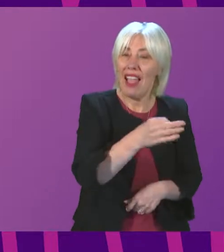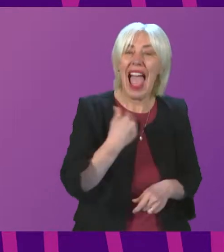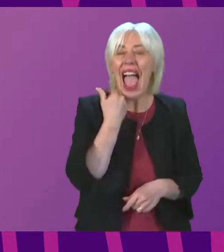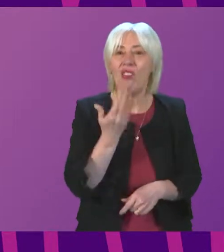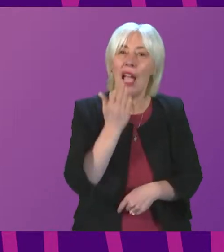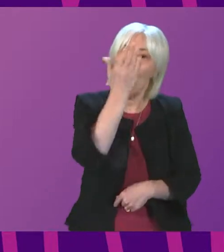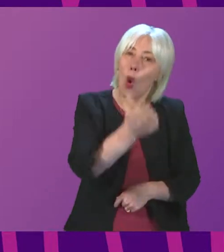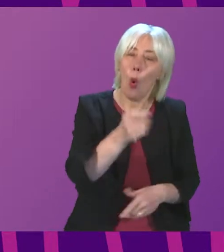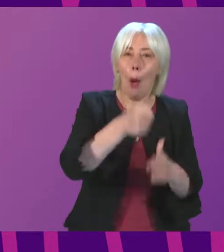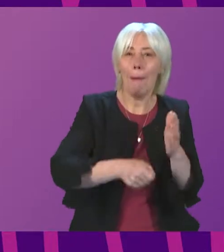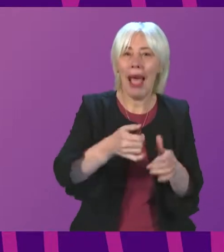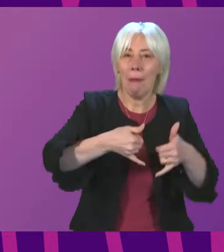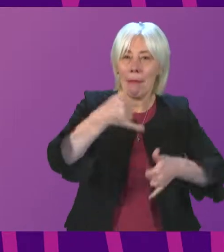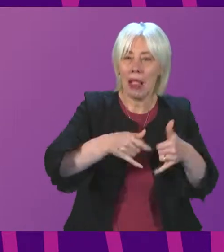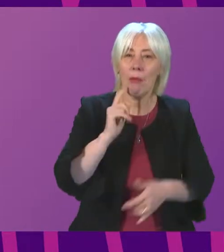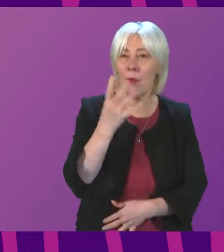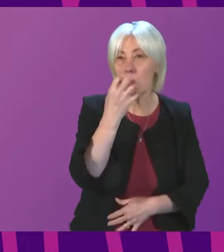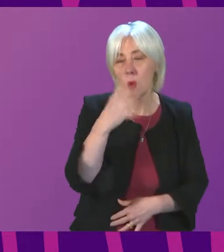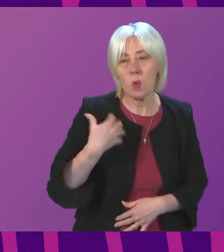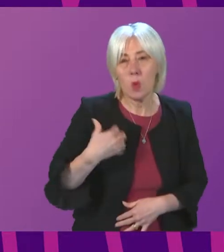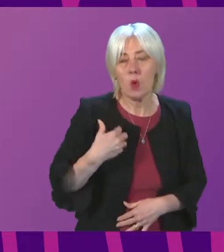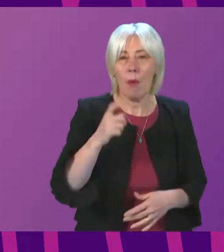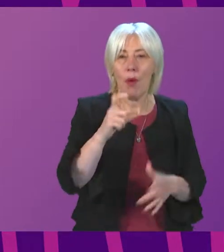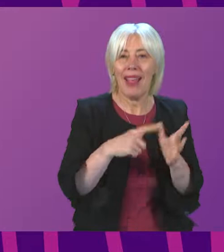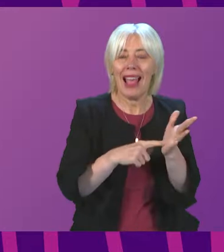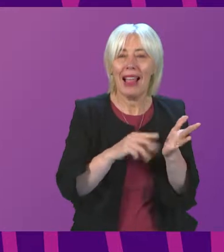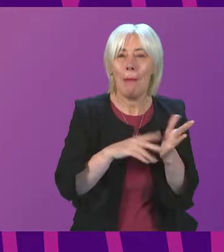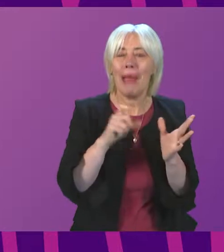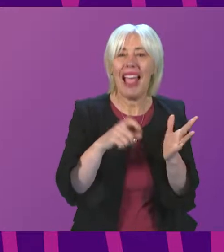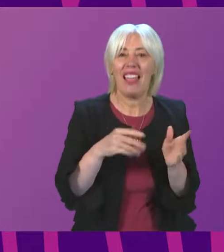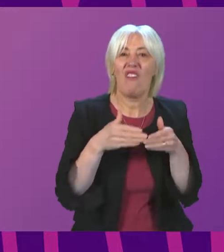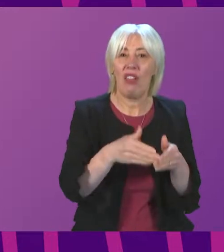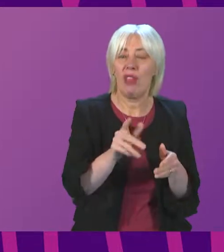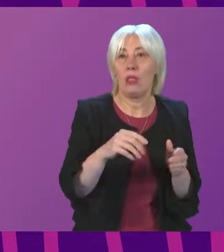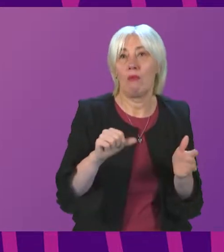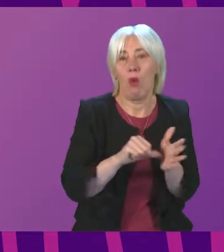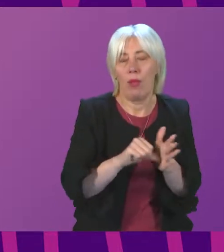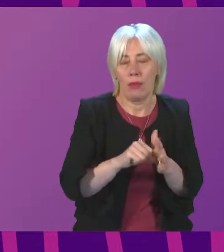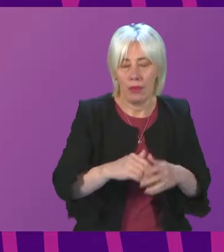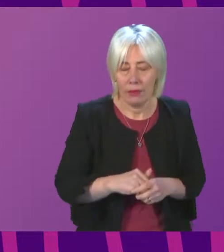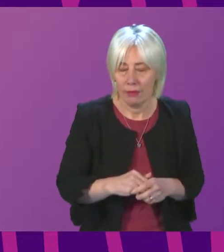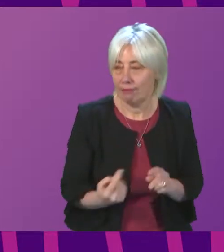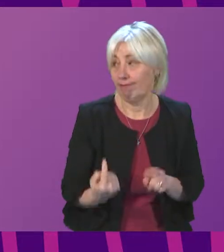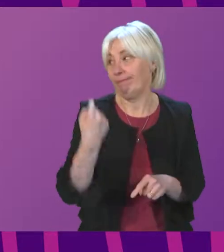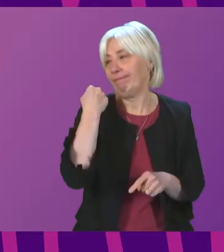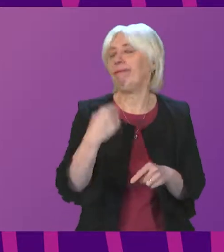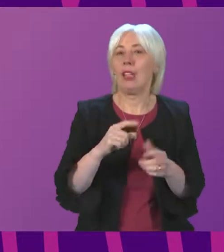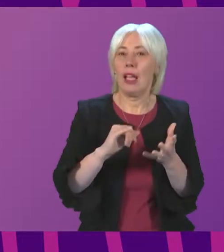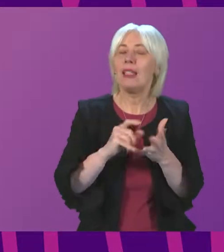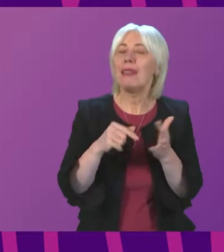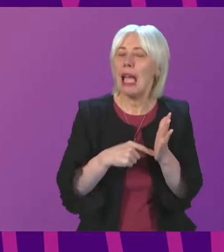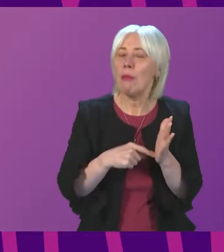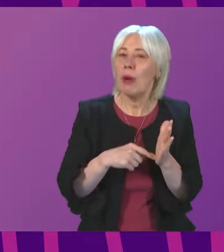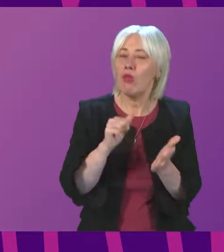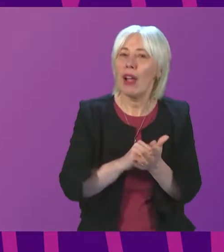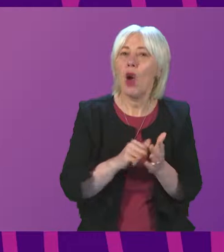to buy a pint of milk. Since the committee last considered this petition in early September, as you said, I led